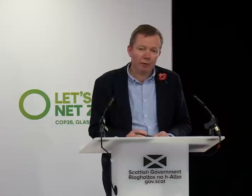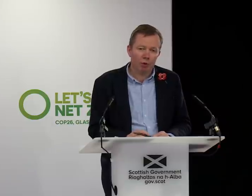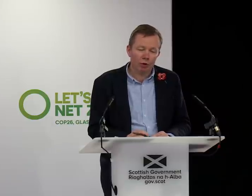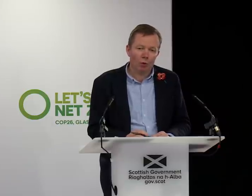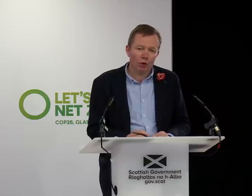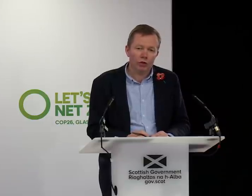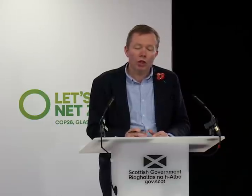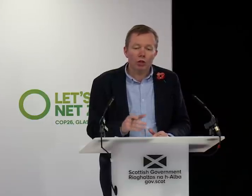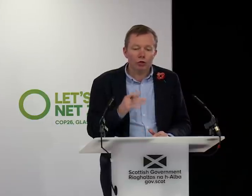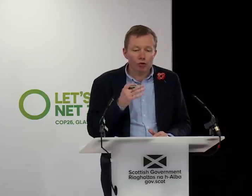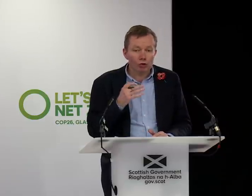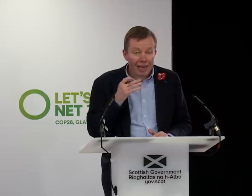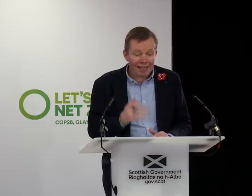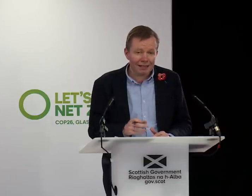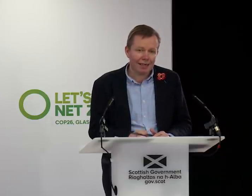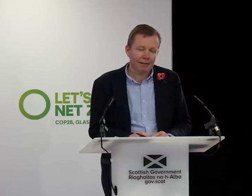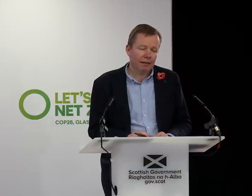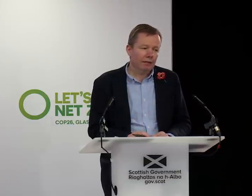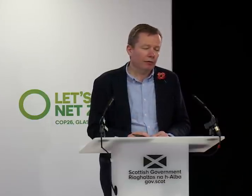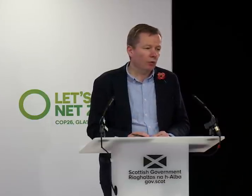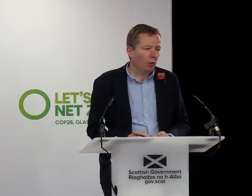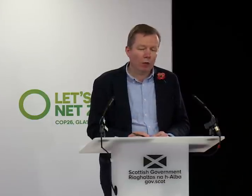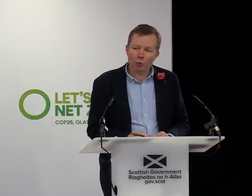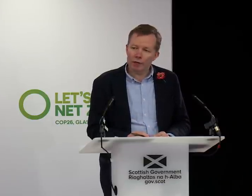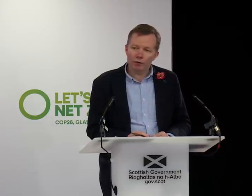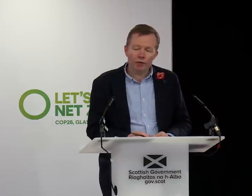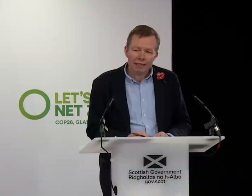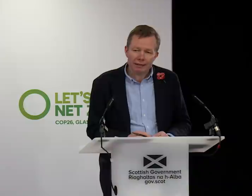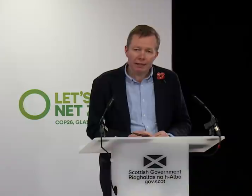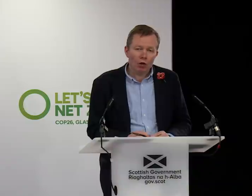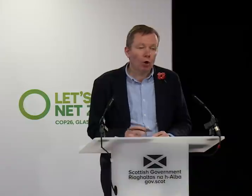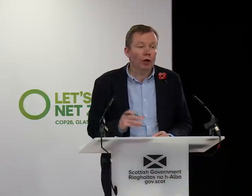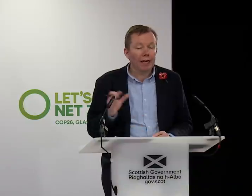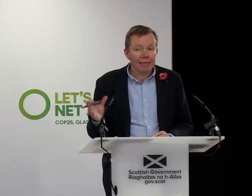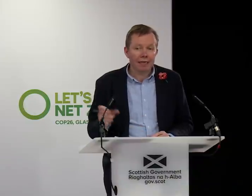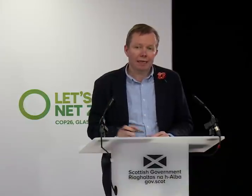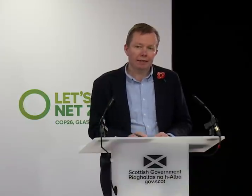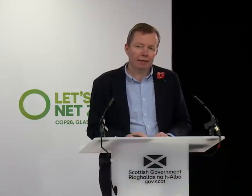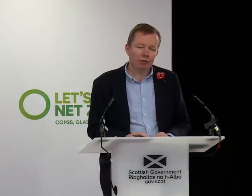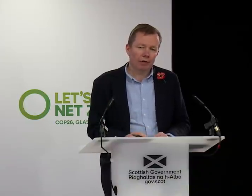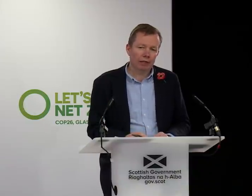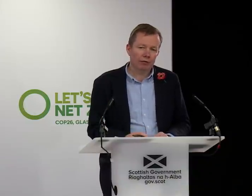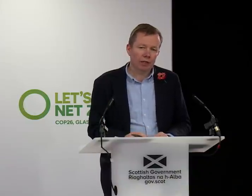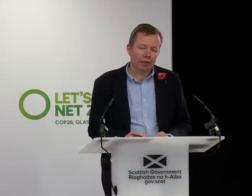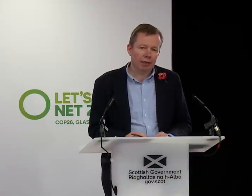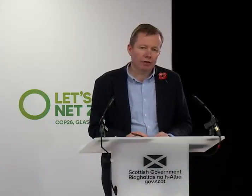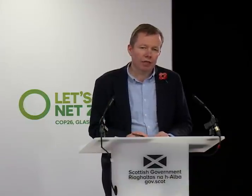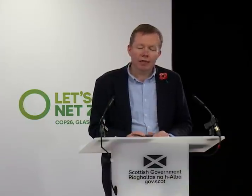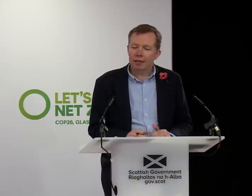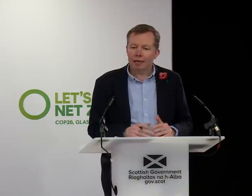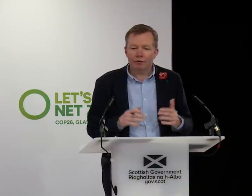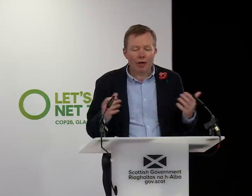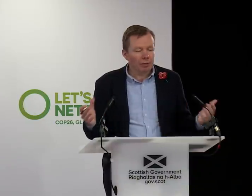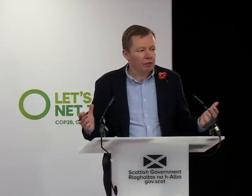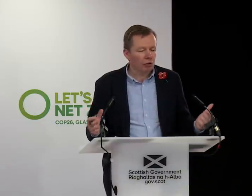ready. My point was that you shouldn't hesitate to phone 111 if you need it or 999 if you have a life-threatening emergency.